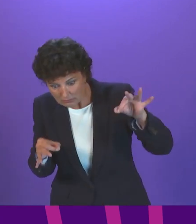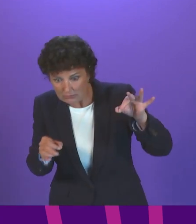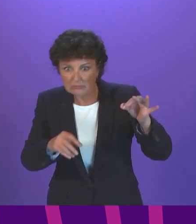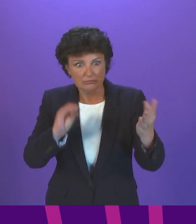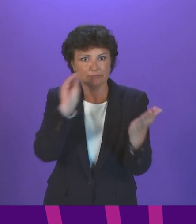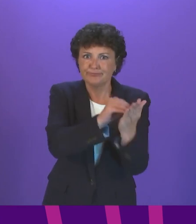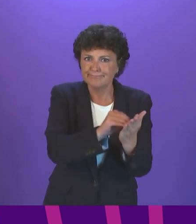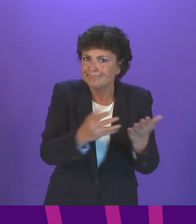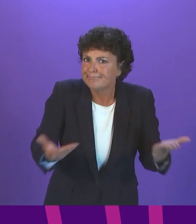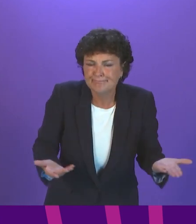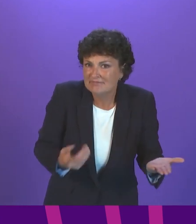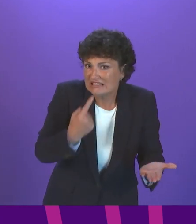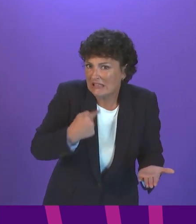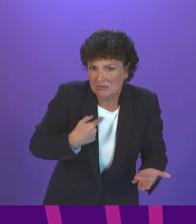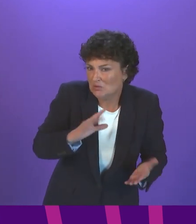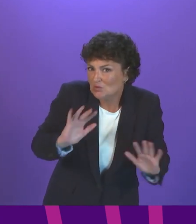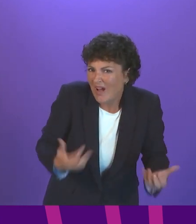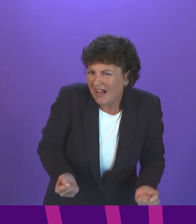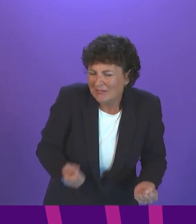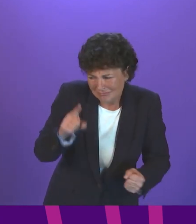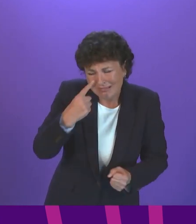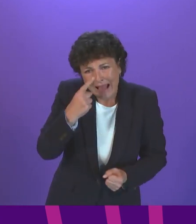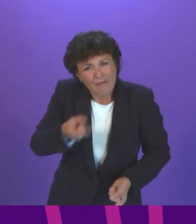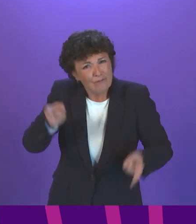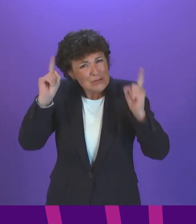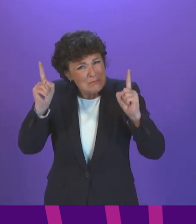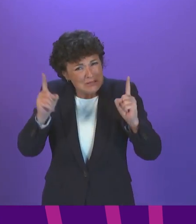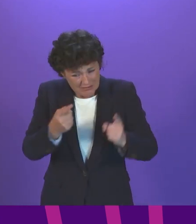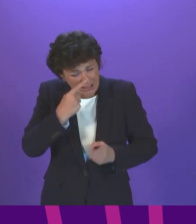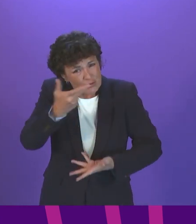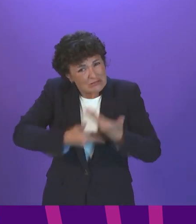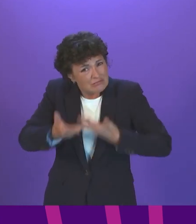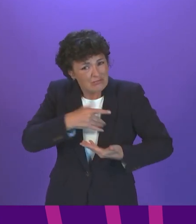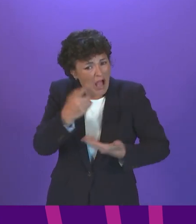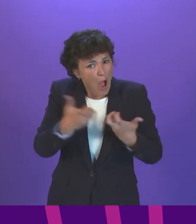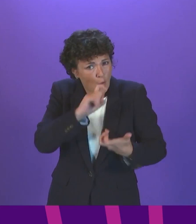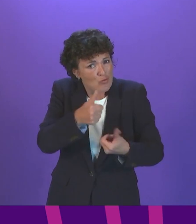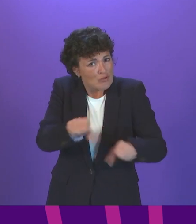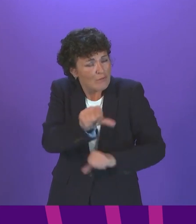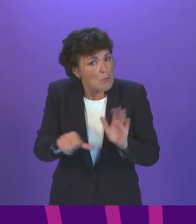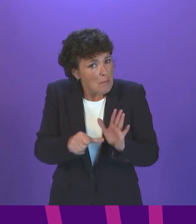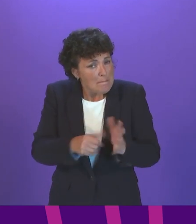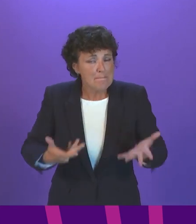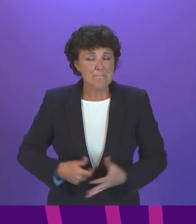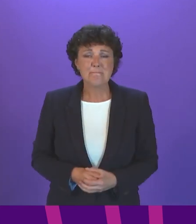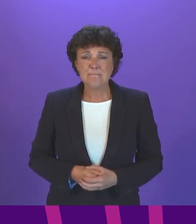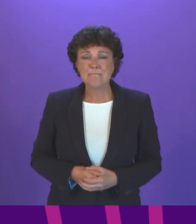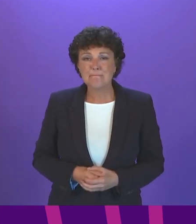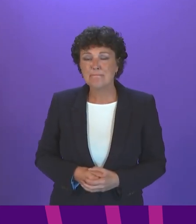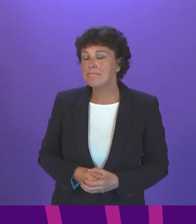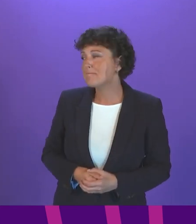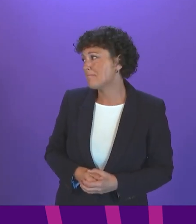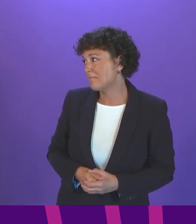area. Could the First Minister outline the steps being taken to resolve this? First Minister. Well, if you are